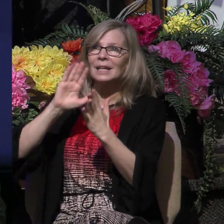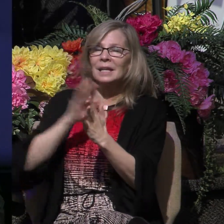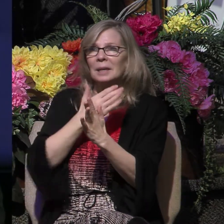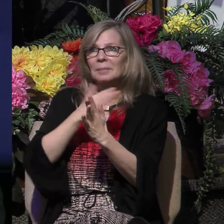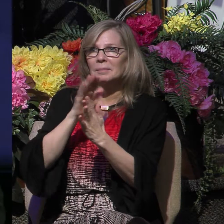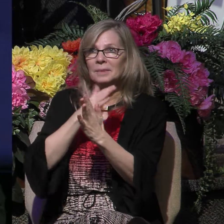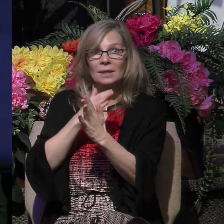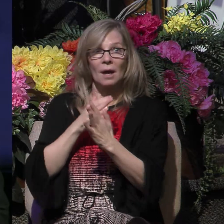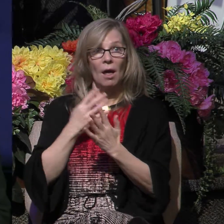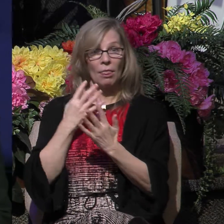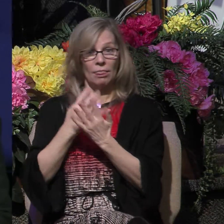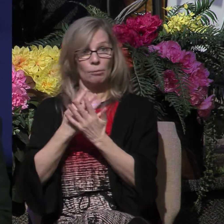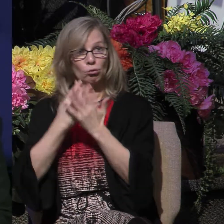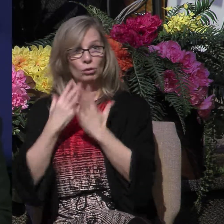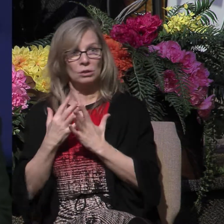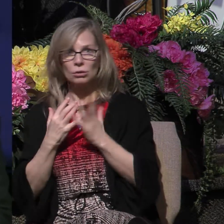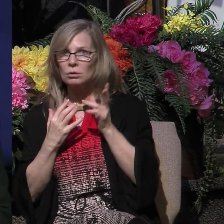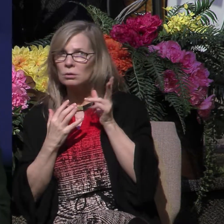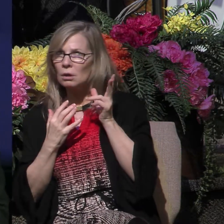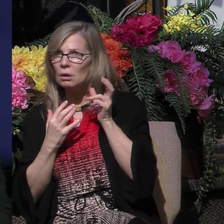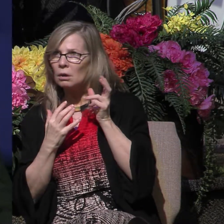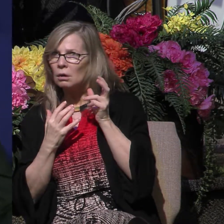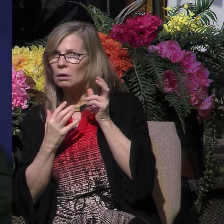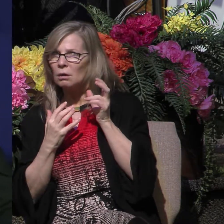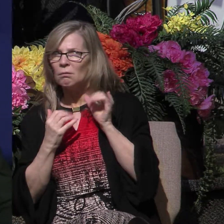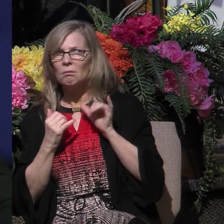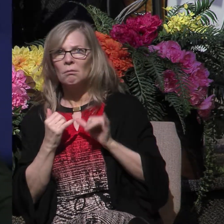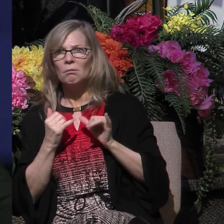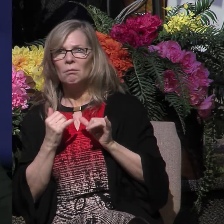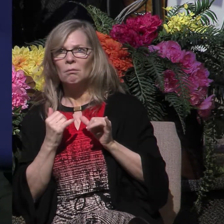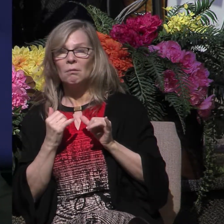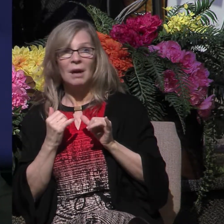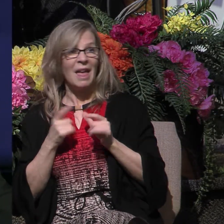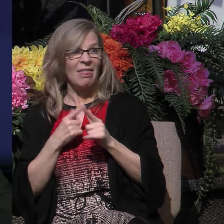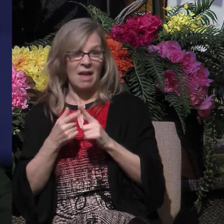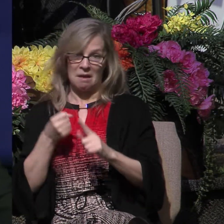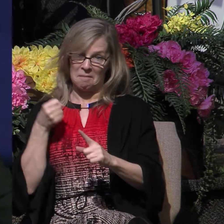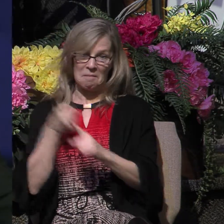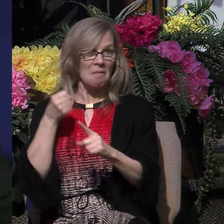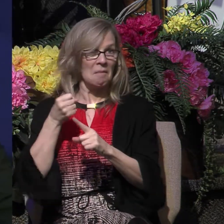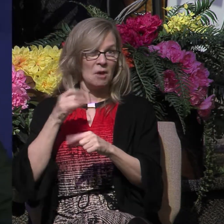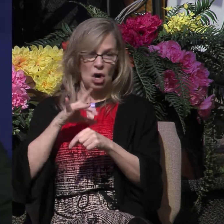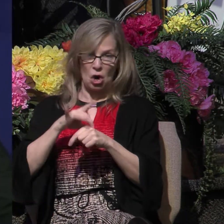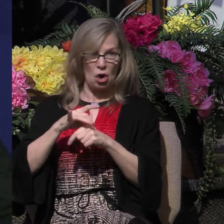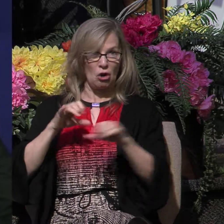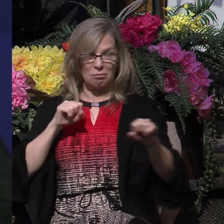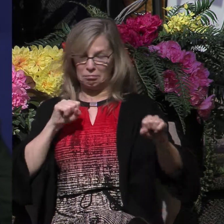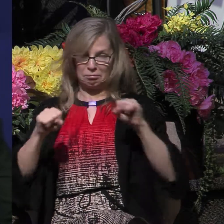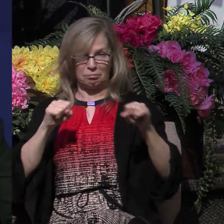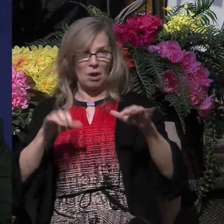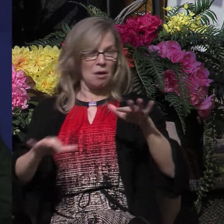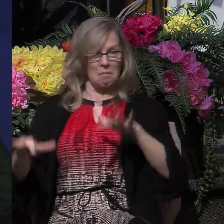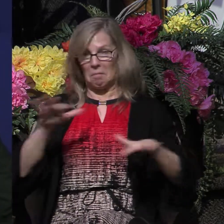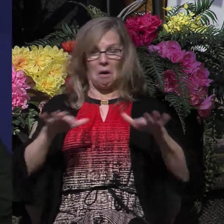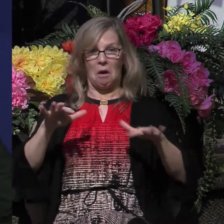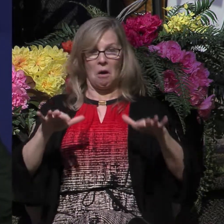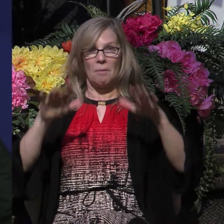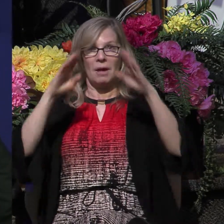were listening to them. And suddenly, there came a great earthquake, so that the foundations of the prison house were shaken,